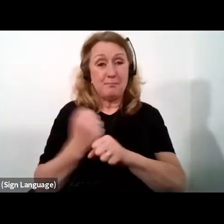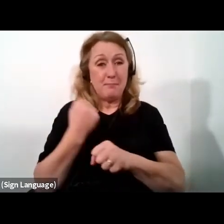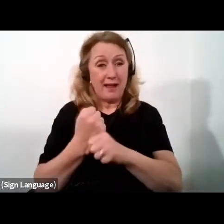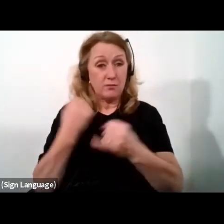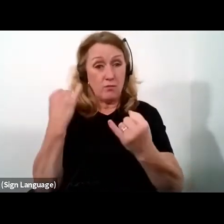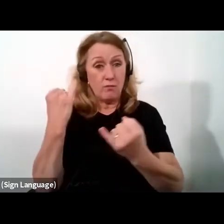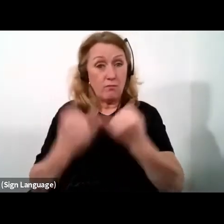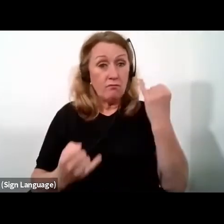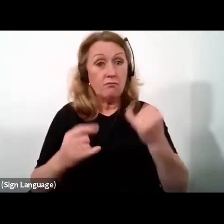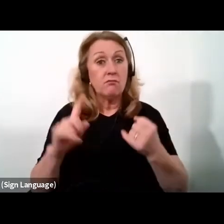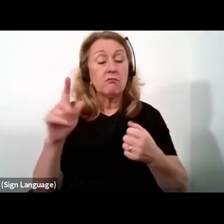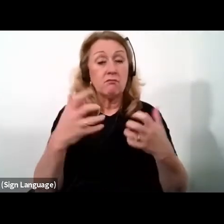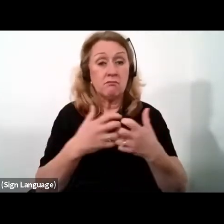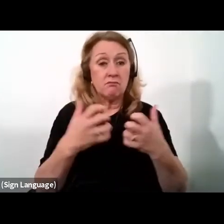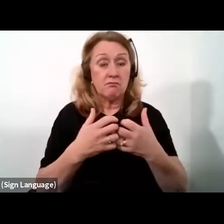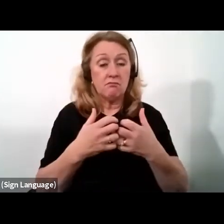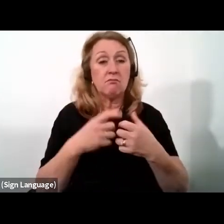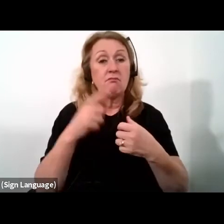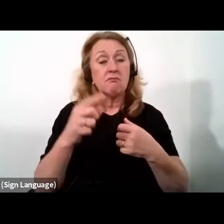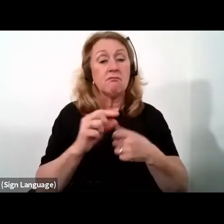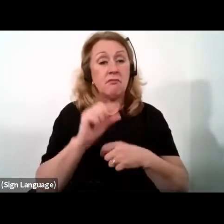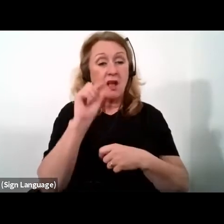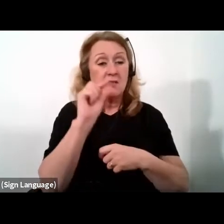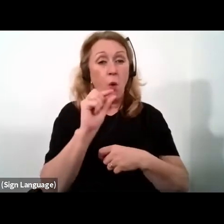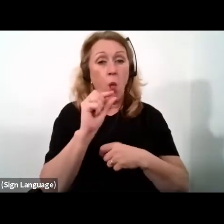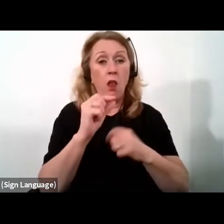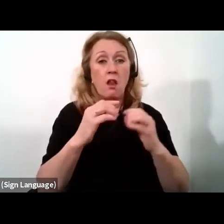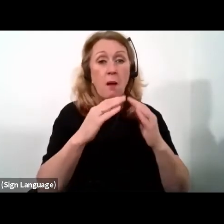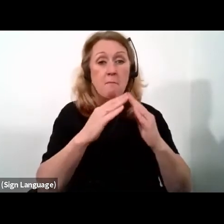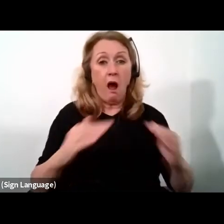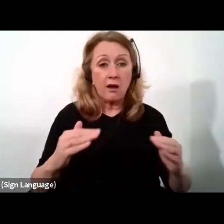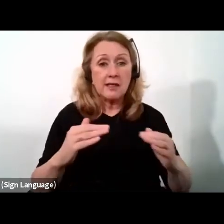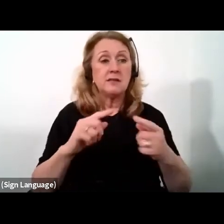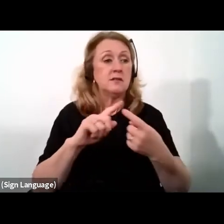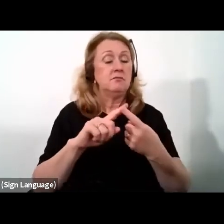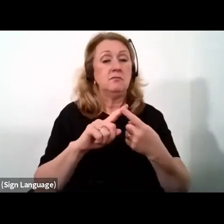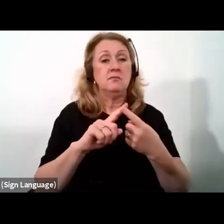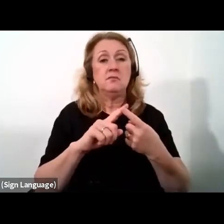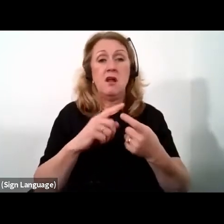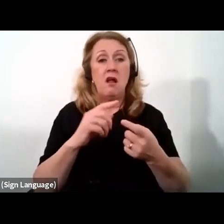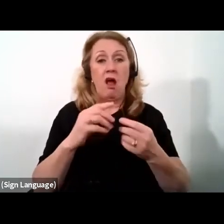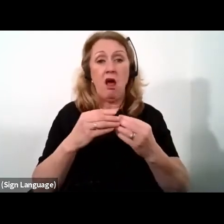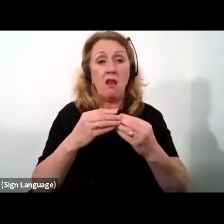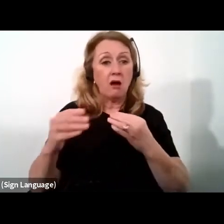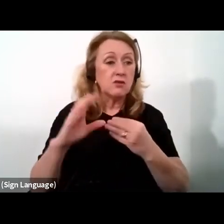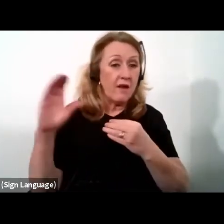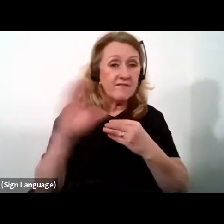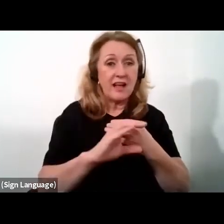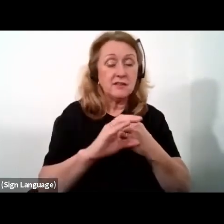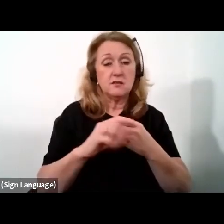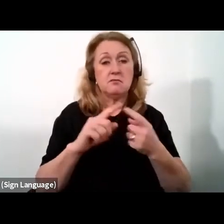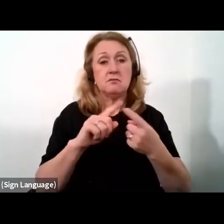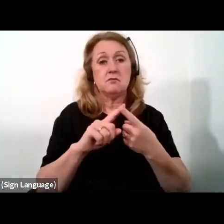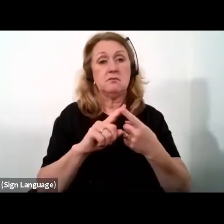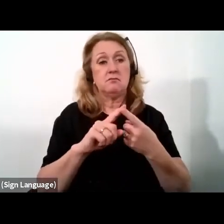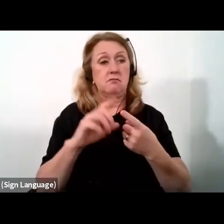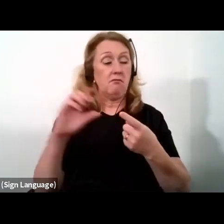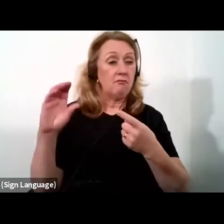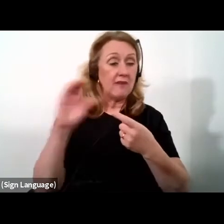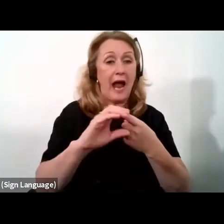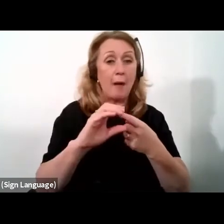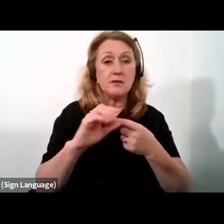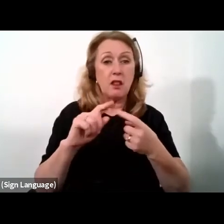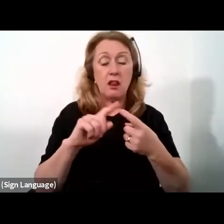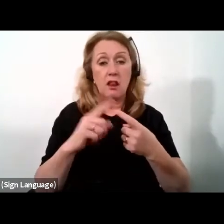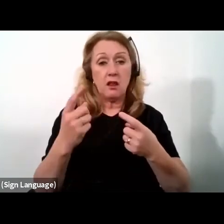fragmentation with smaller markets constraining long-term investment and injection of patient capital to